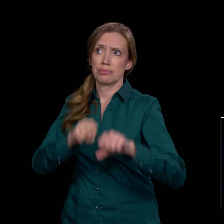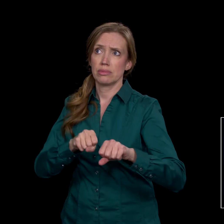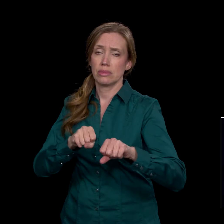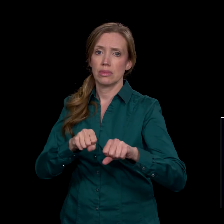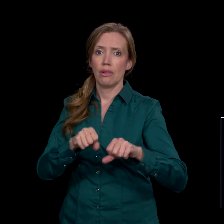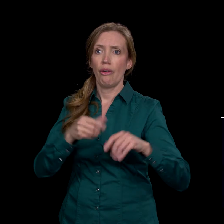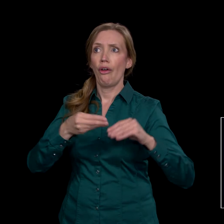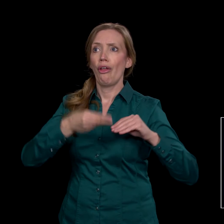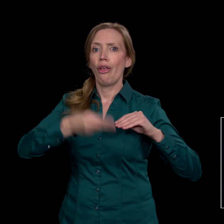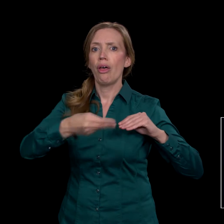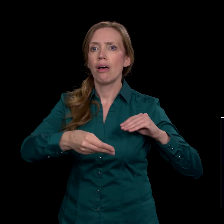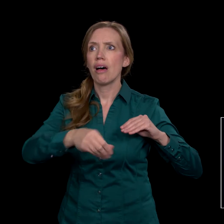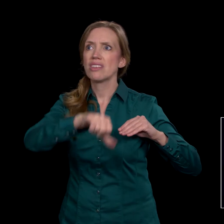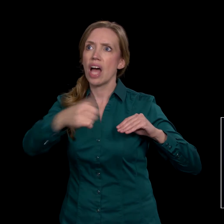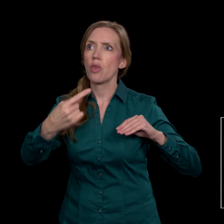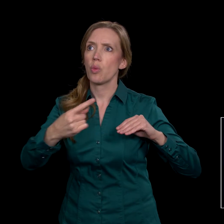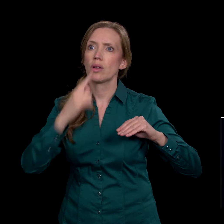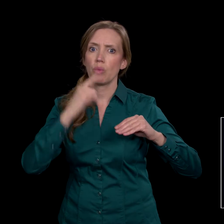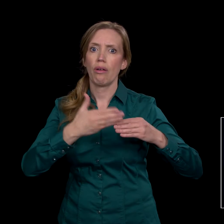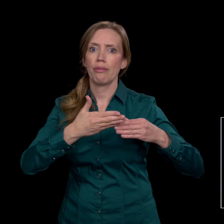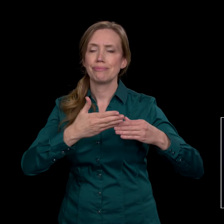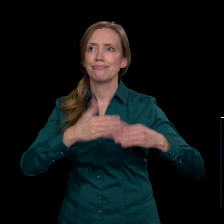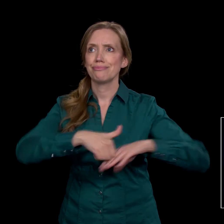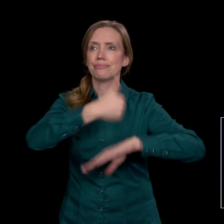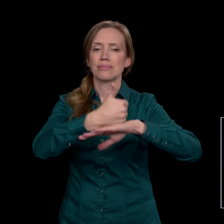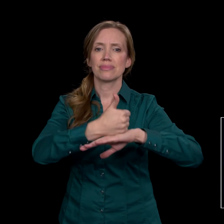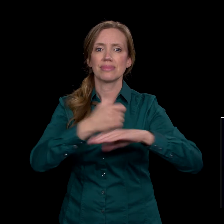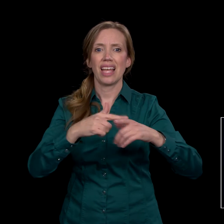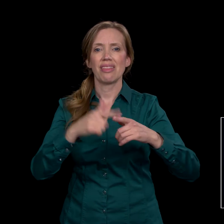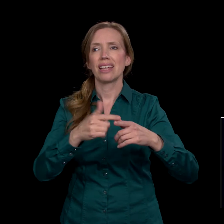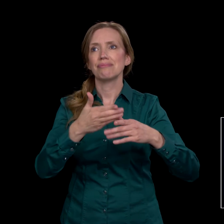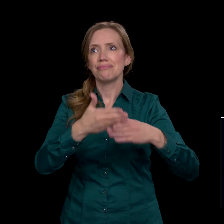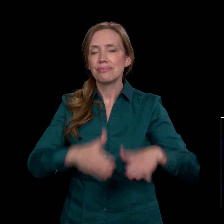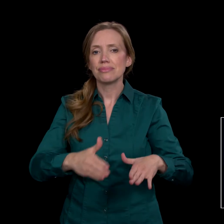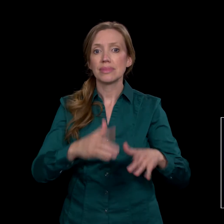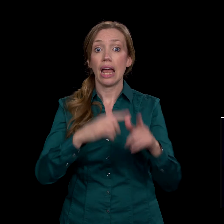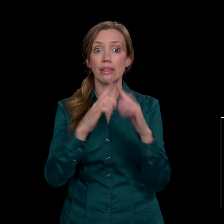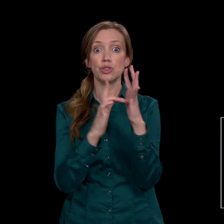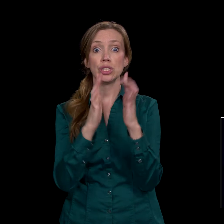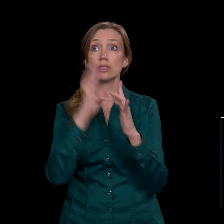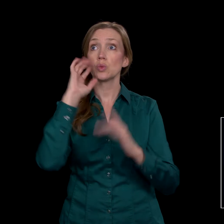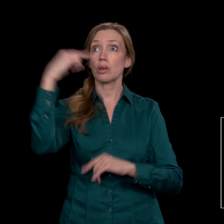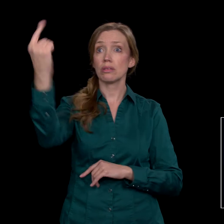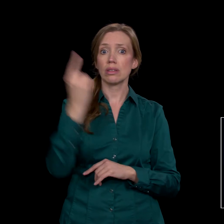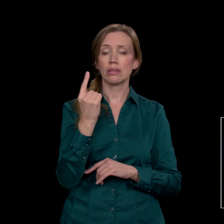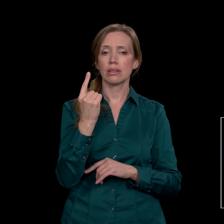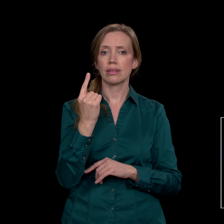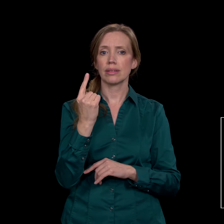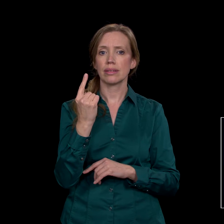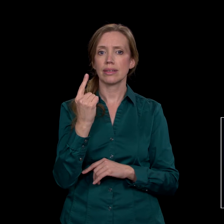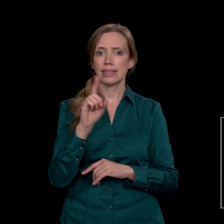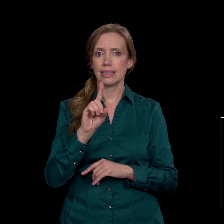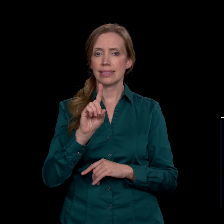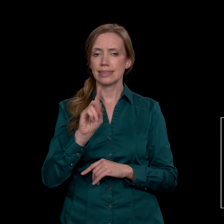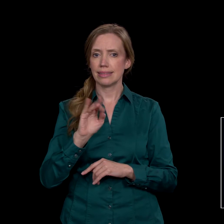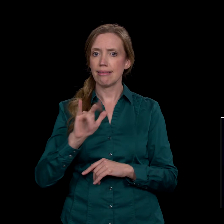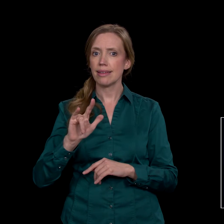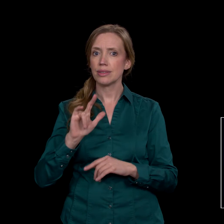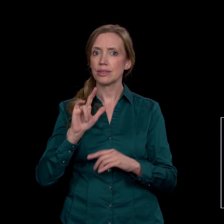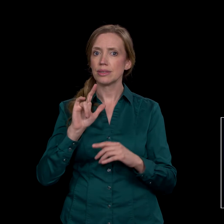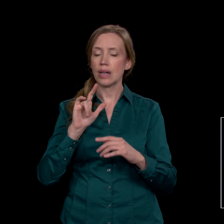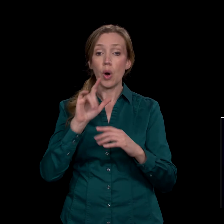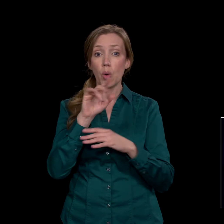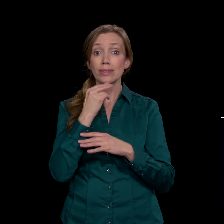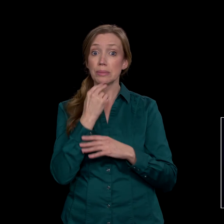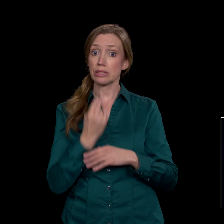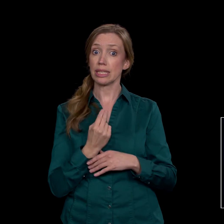another which will be divided, and after that, Jesus would return. Nebuchadnezzar recognized this as the dream he had had, but he couldn't recall, and he